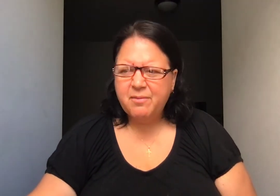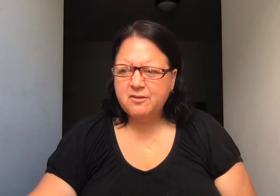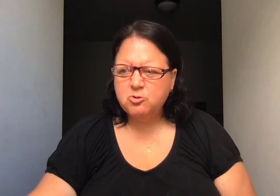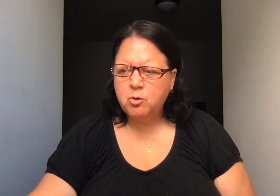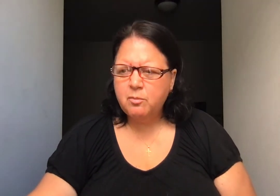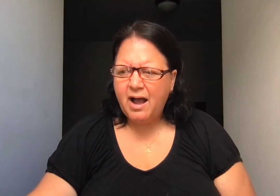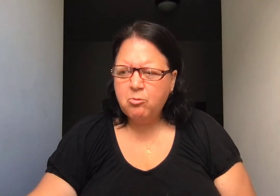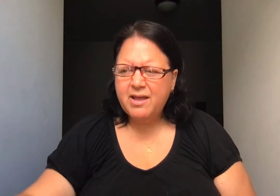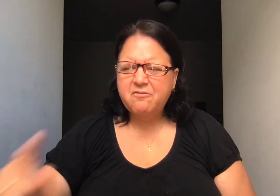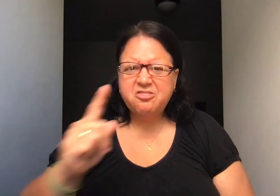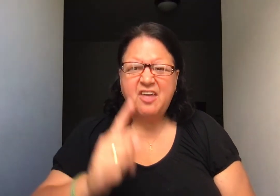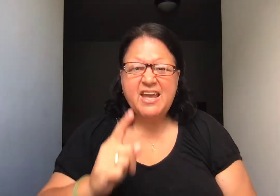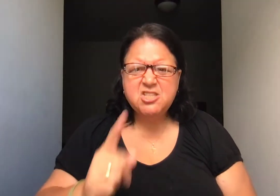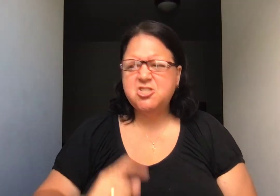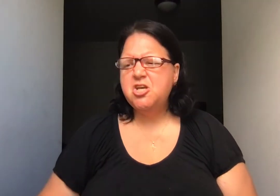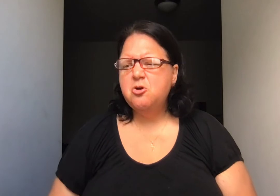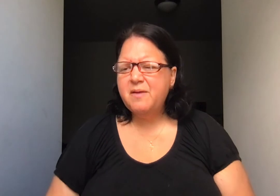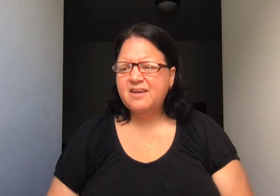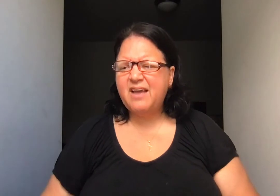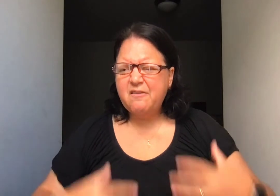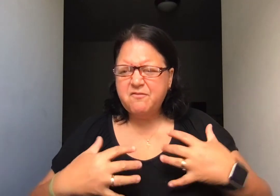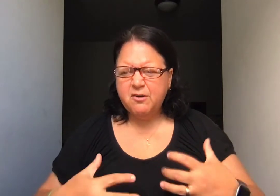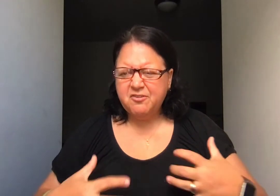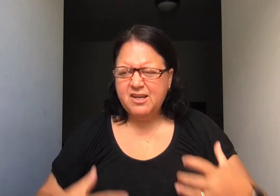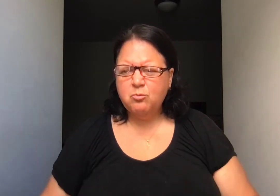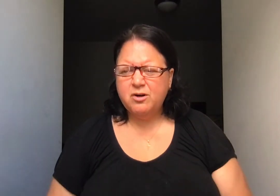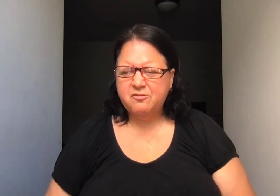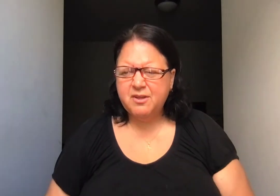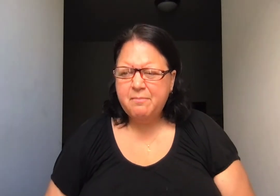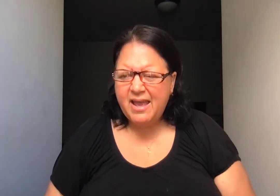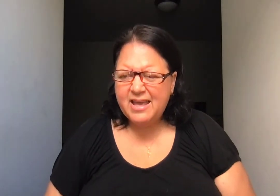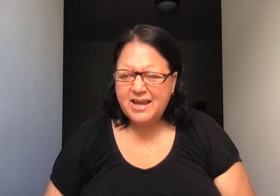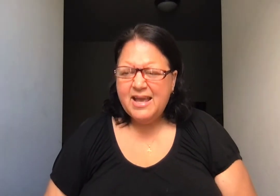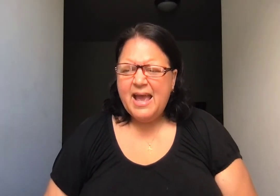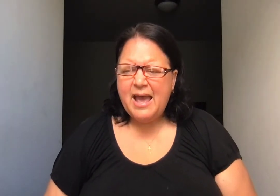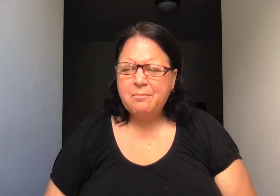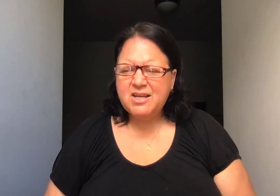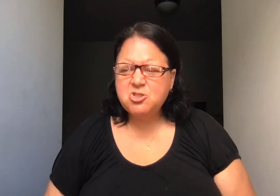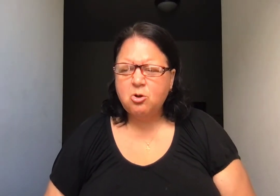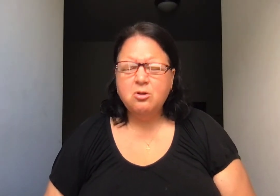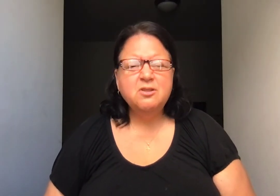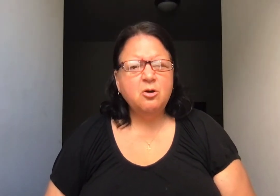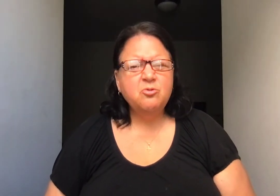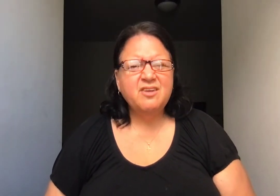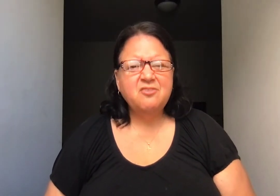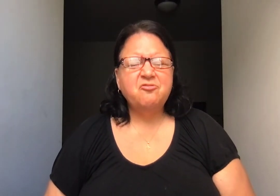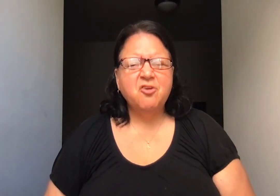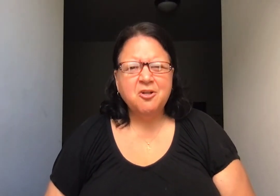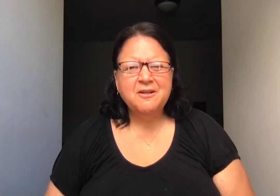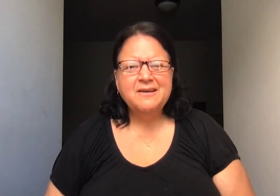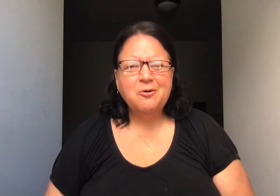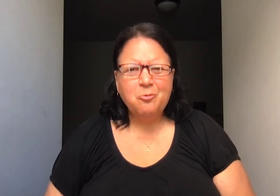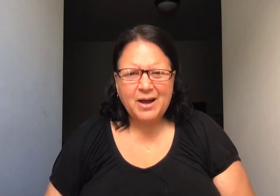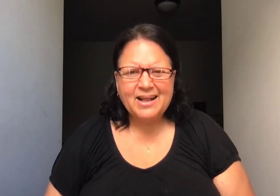mother's womb. I will give thanks to you because I am fearfully and wonderfully made. And my soul knows it full well.